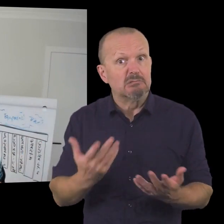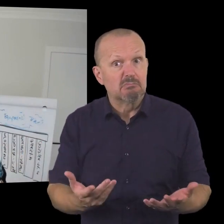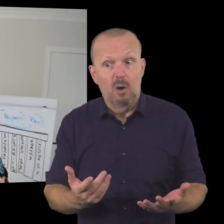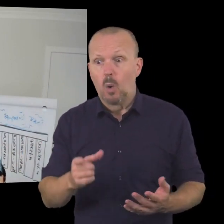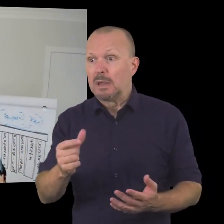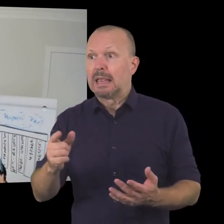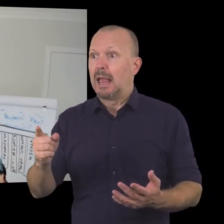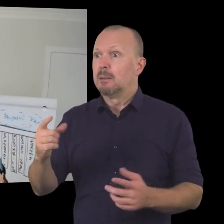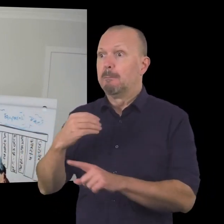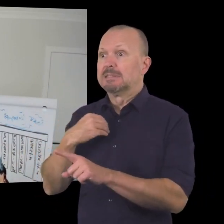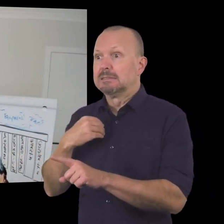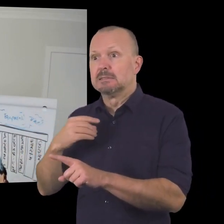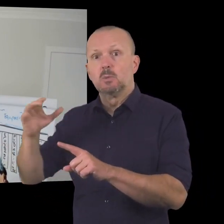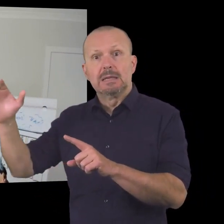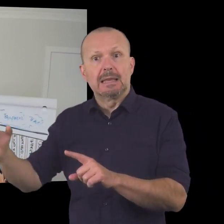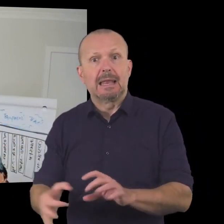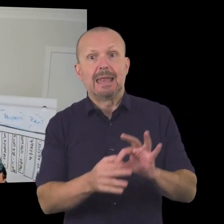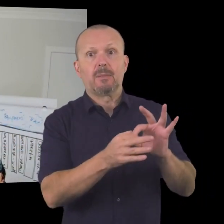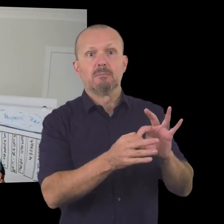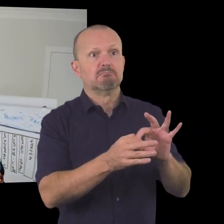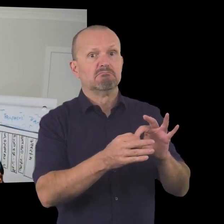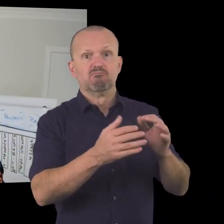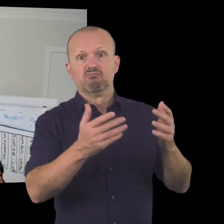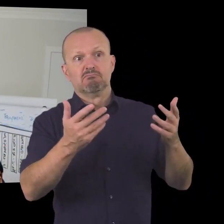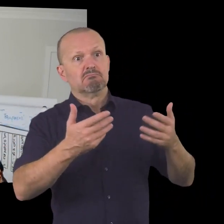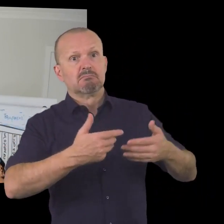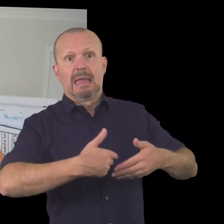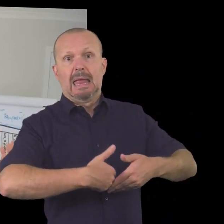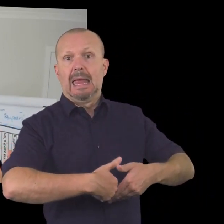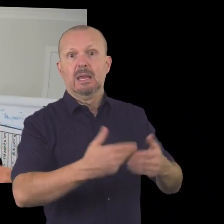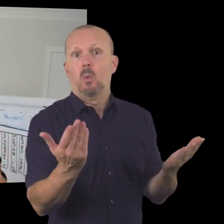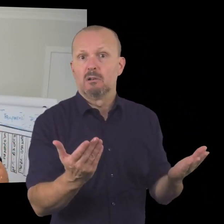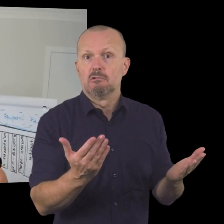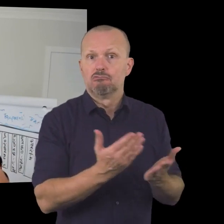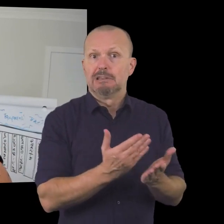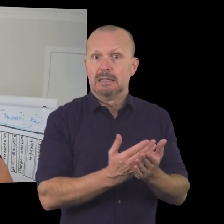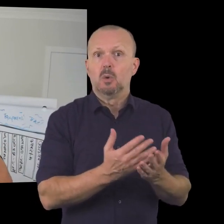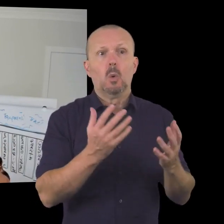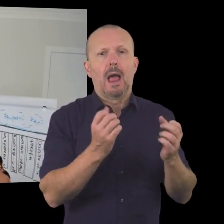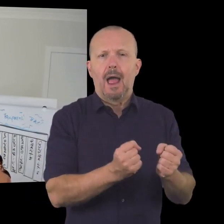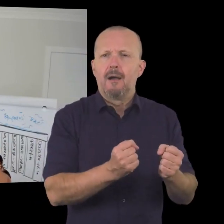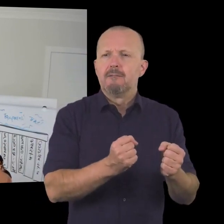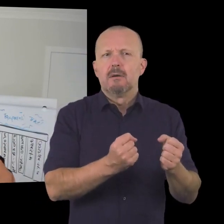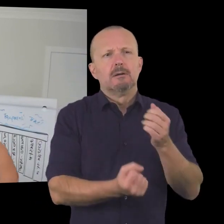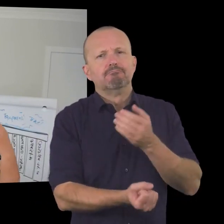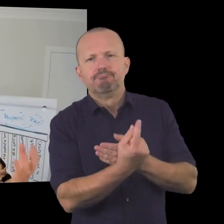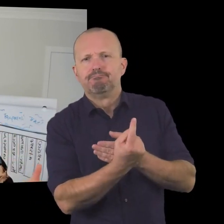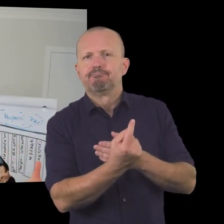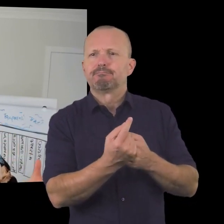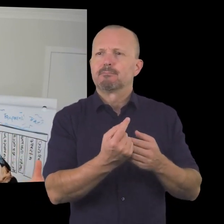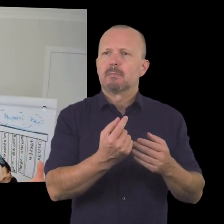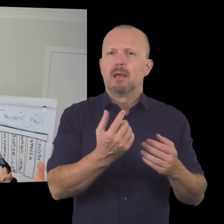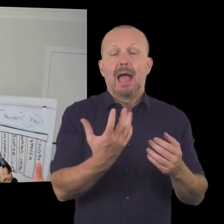easy actually you know we could connect uh you know people with we could connect with anyone really that is you know has